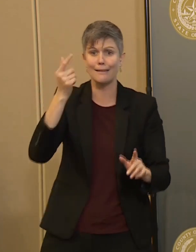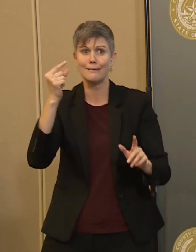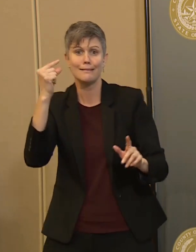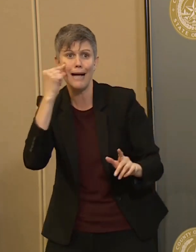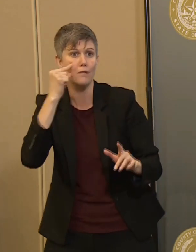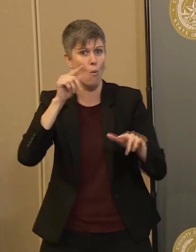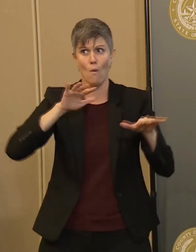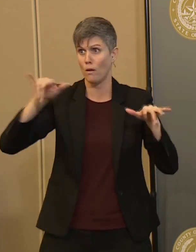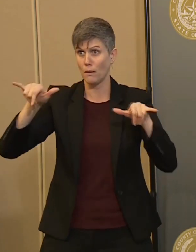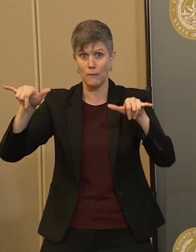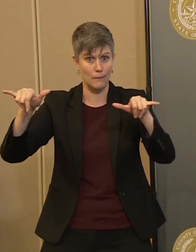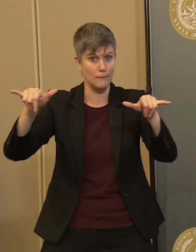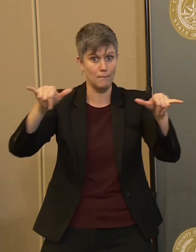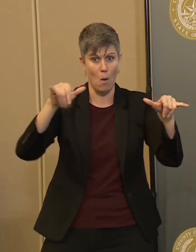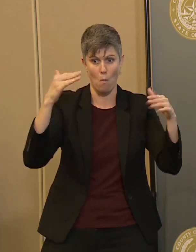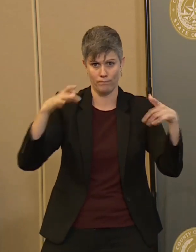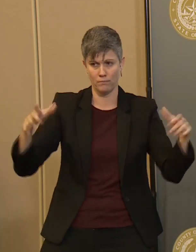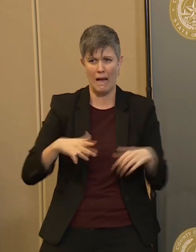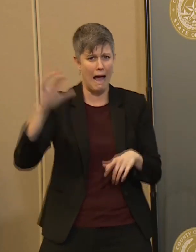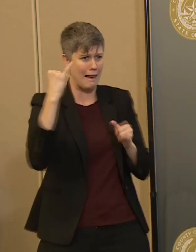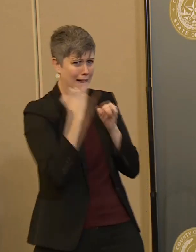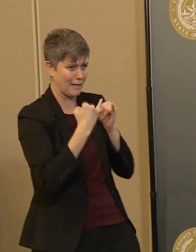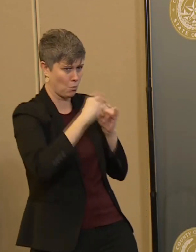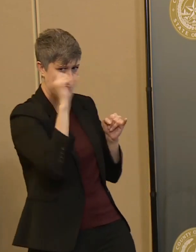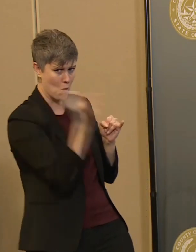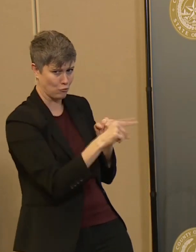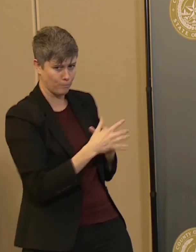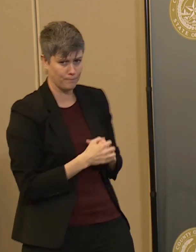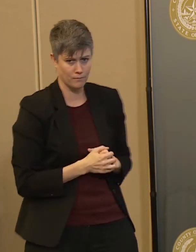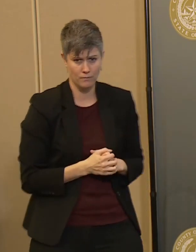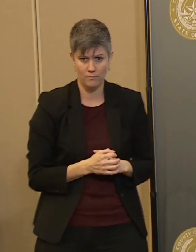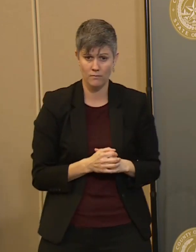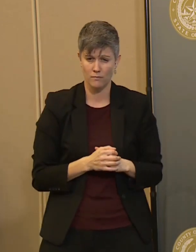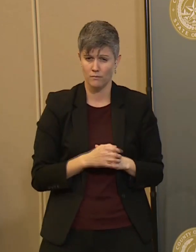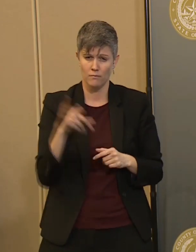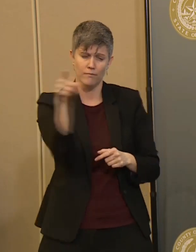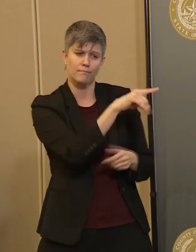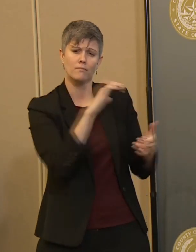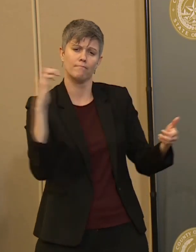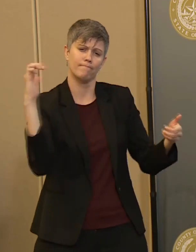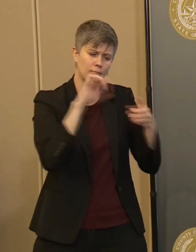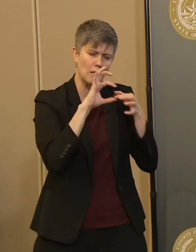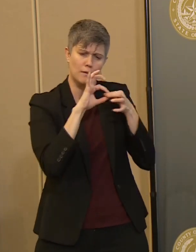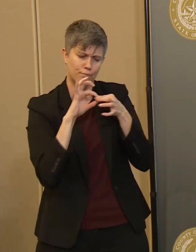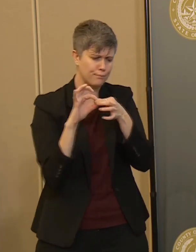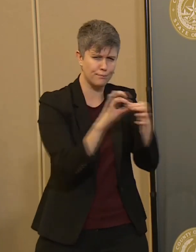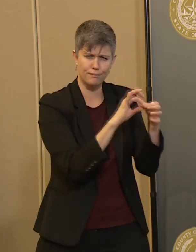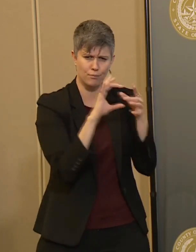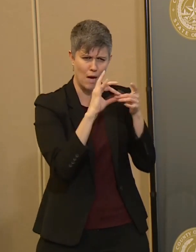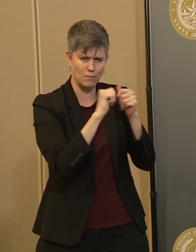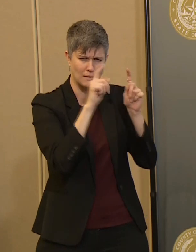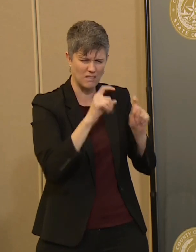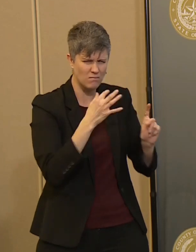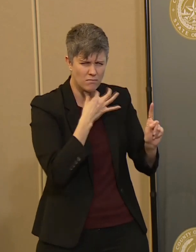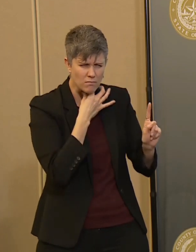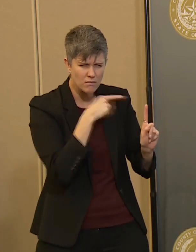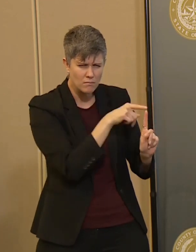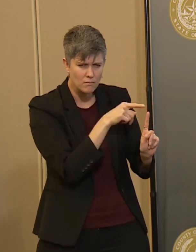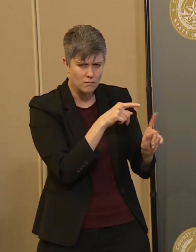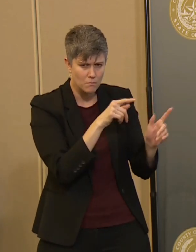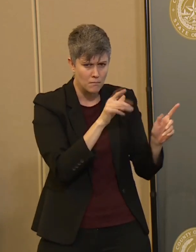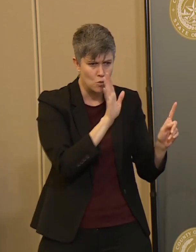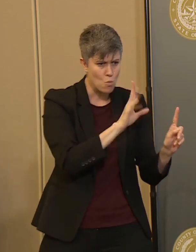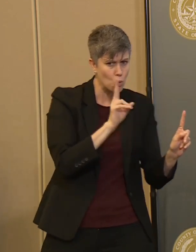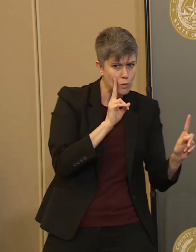Last question. And in terms of you mentioning unified response, uh, how similar are these orders identical across the jurisdictions